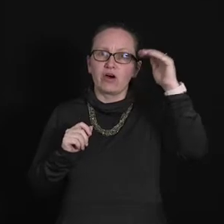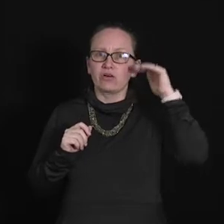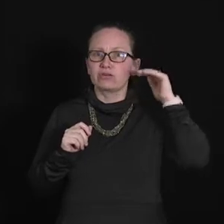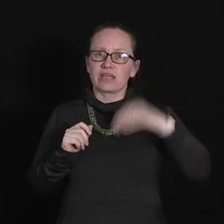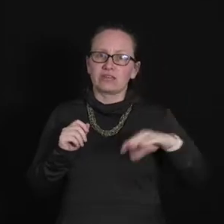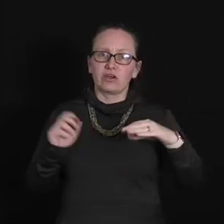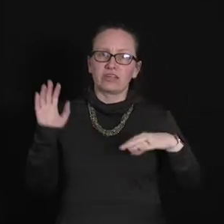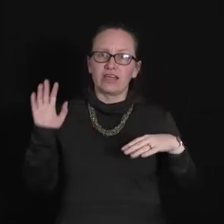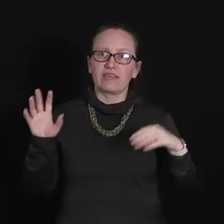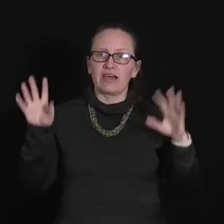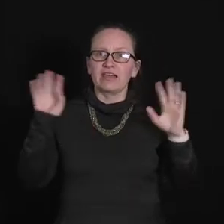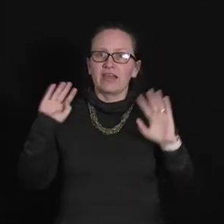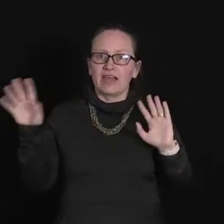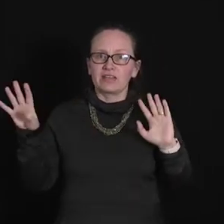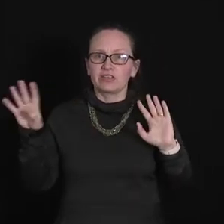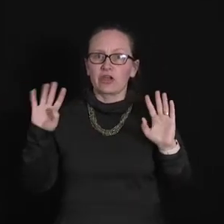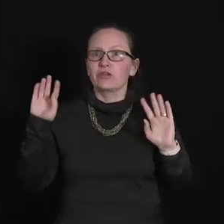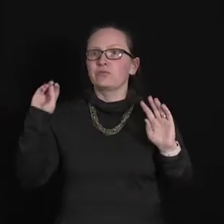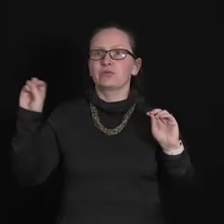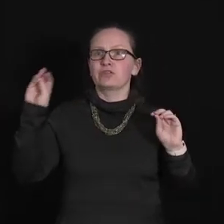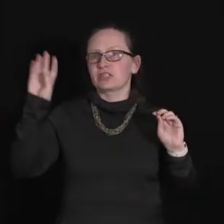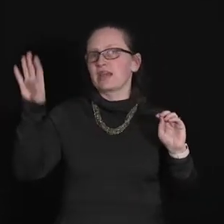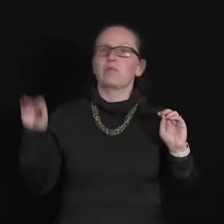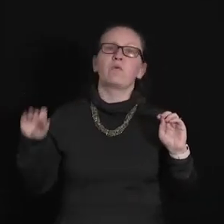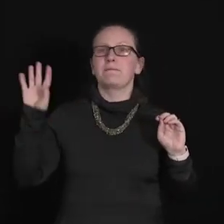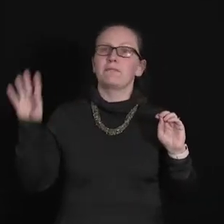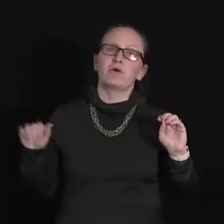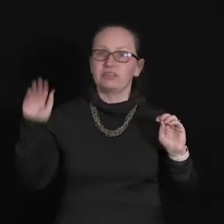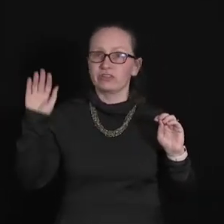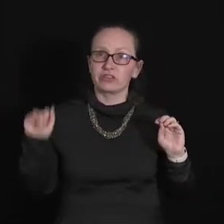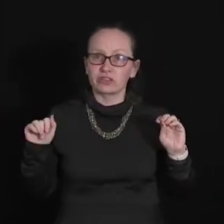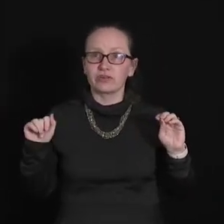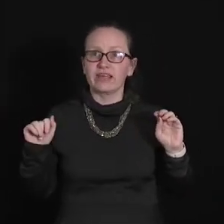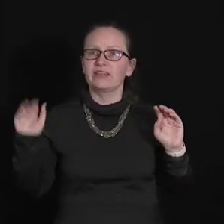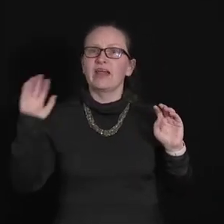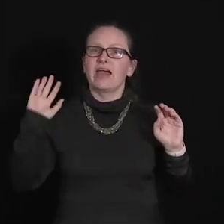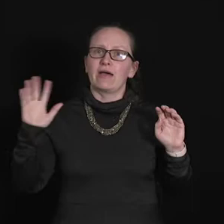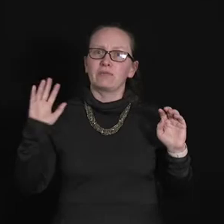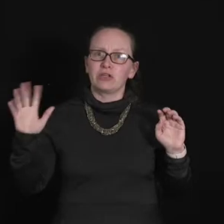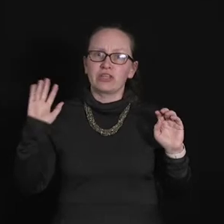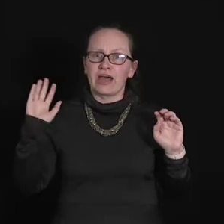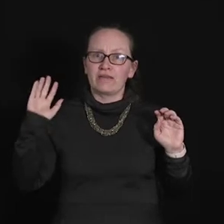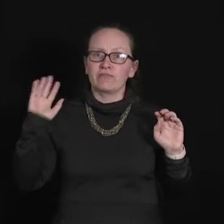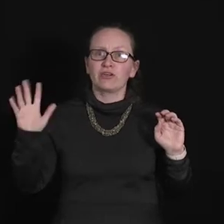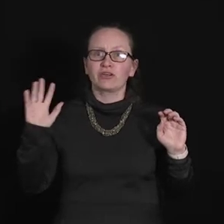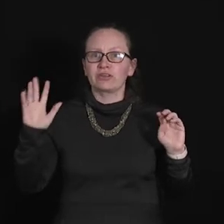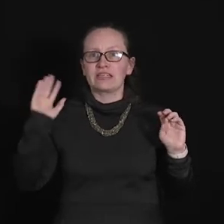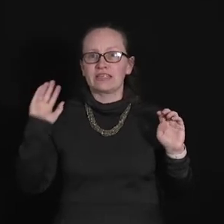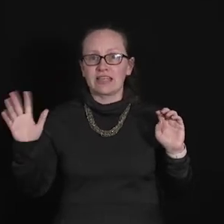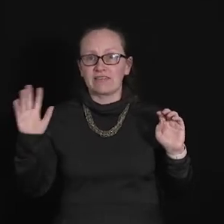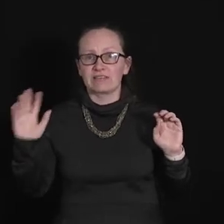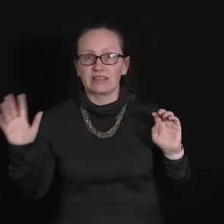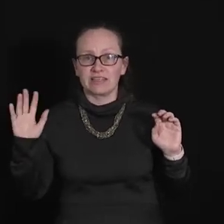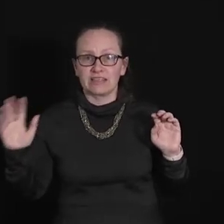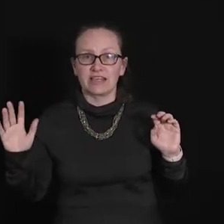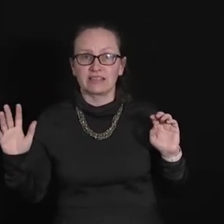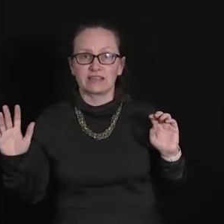holes and not the other and so we'll just get one point on the screen at which that photon is definitely detected.